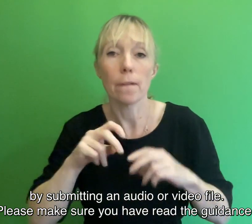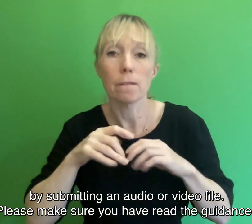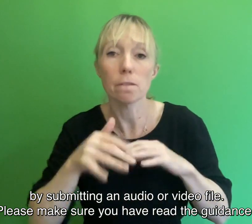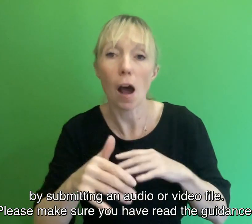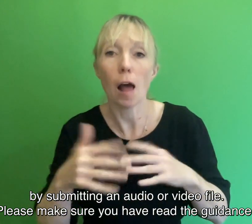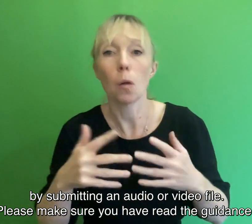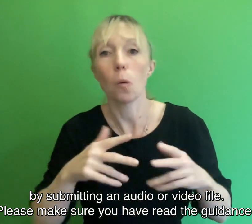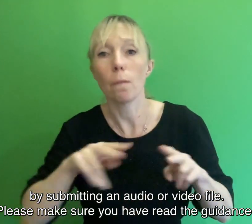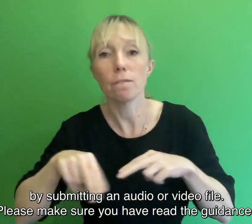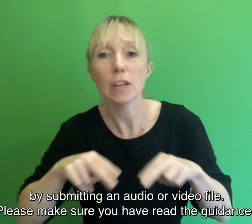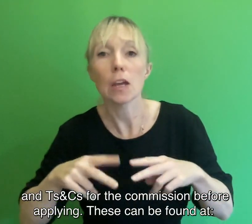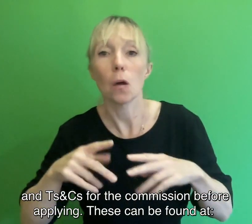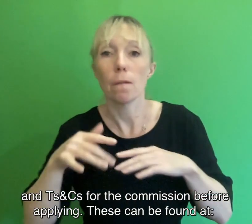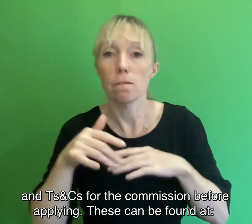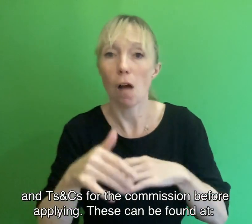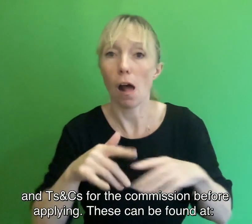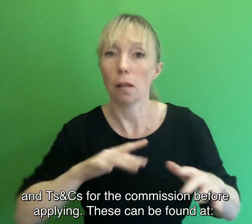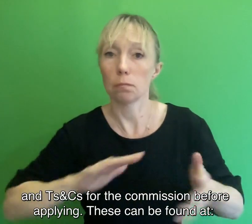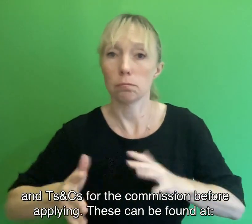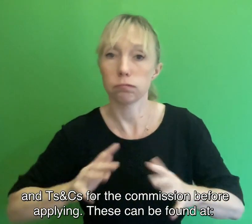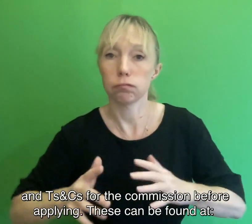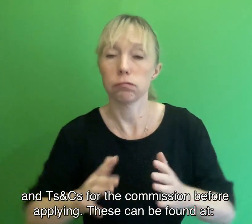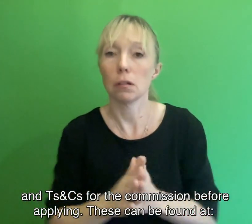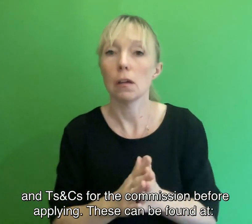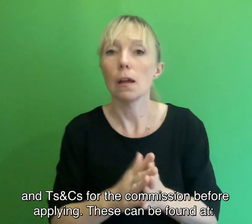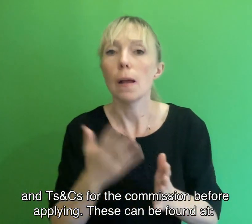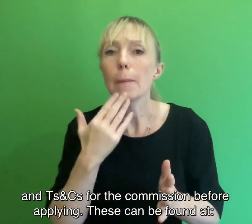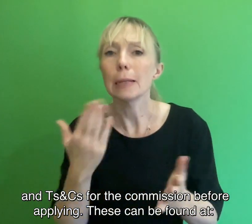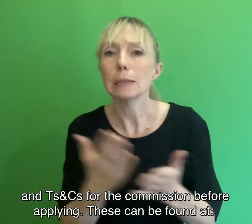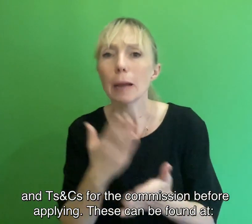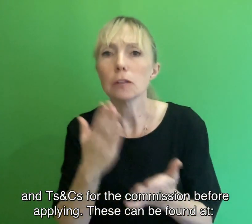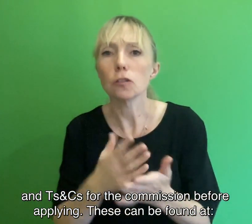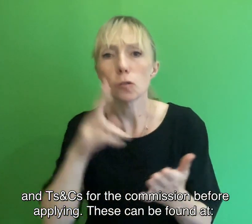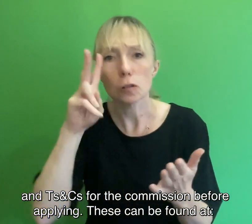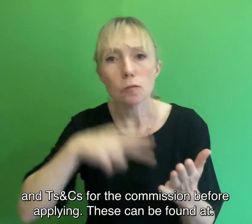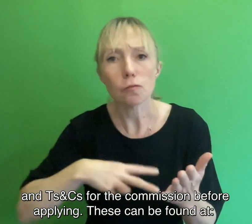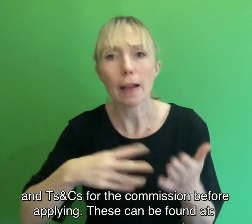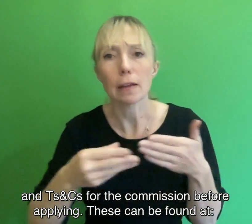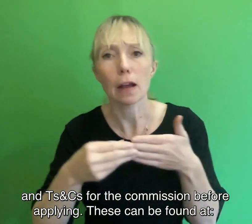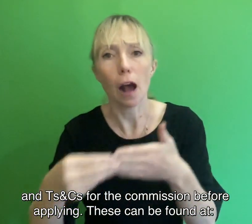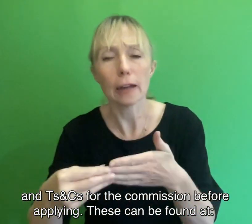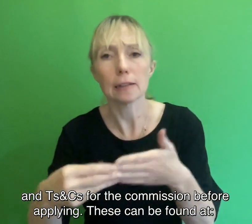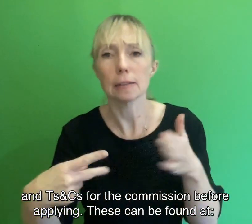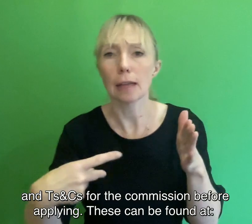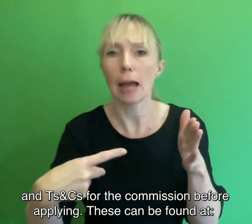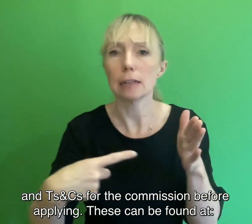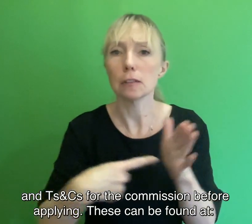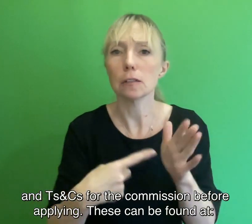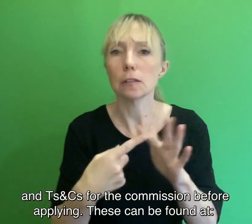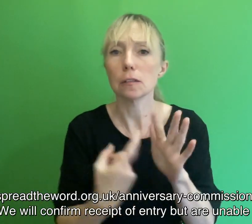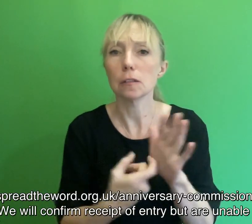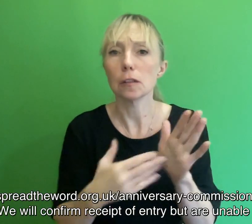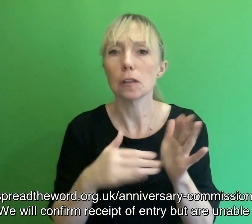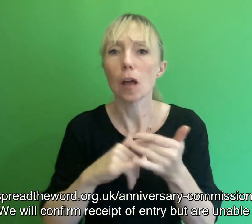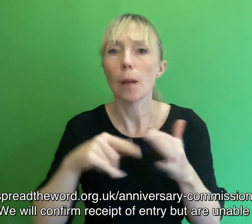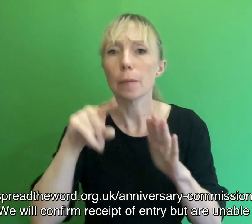sure you have read the guidance and T's and C's for the Commission before applying. These can be found at spreadtheword